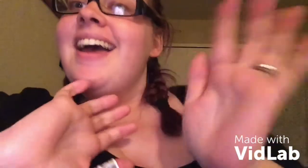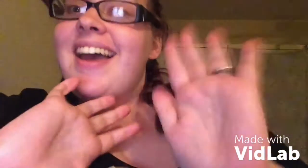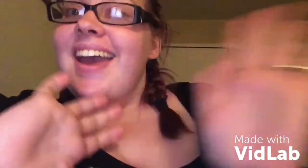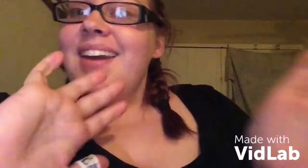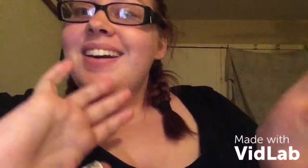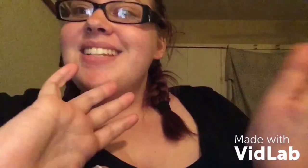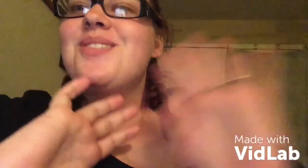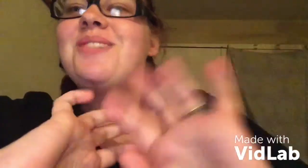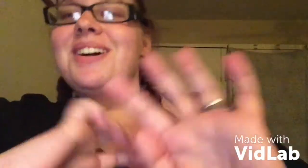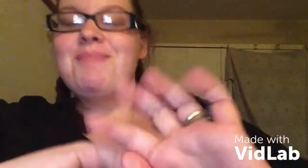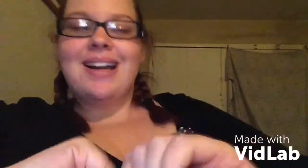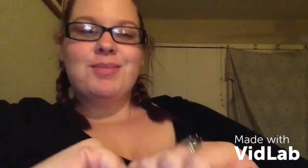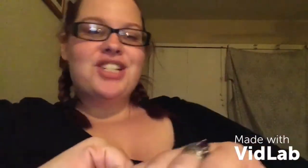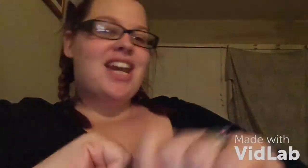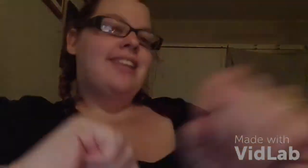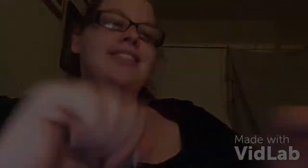Hey guys, welcome back to my channel.